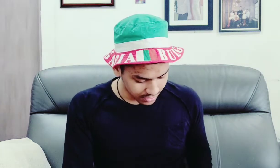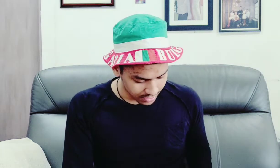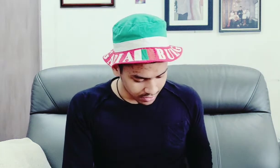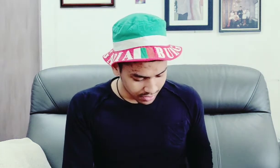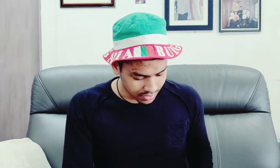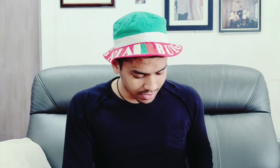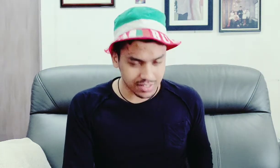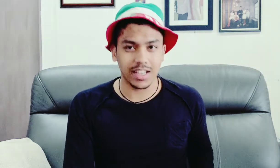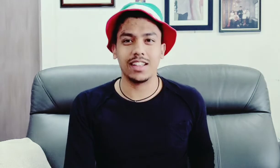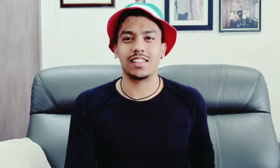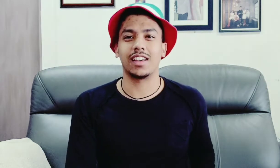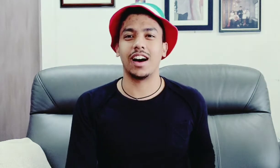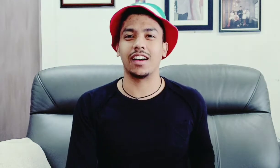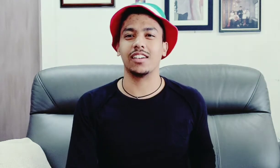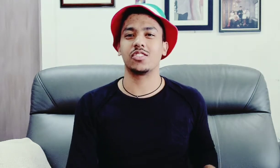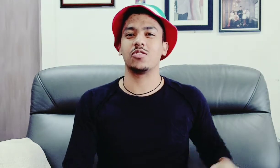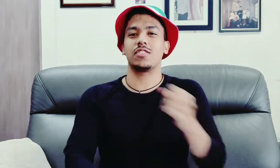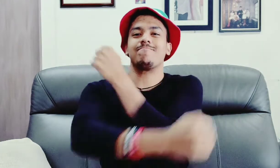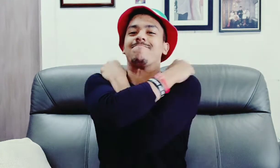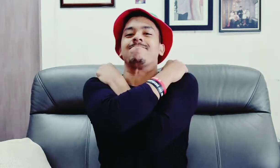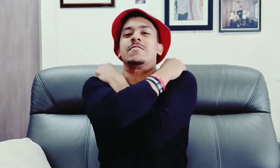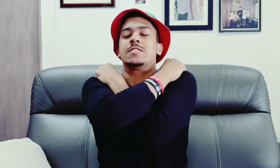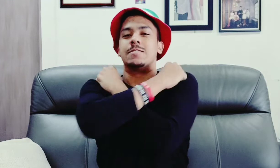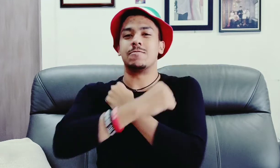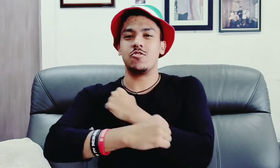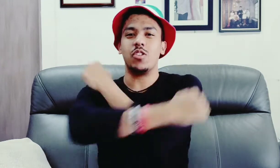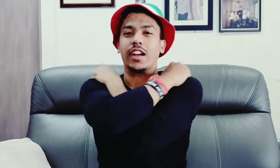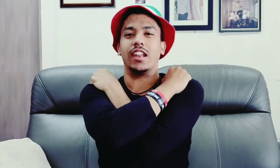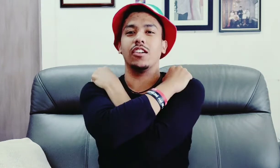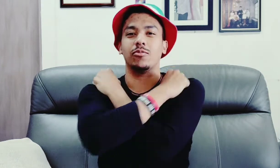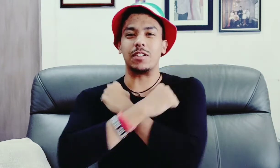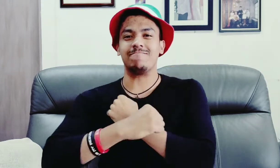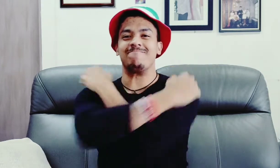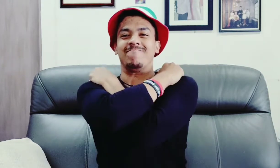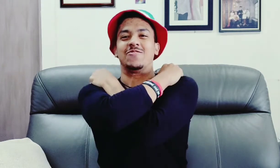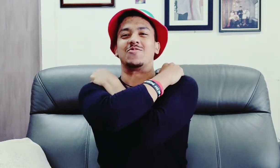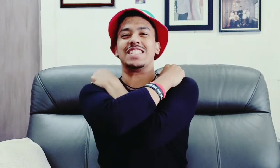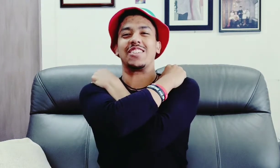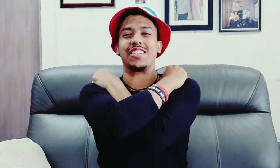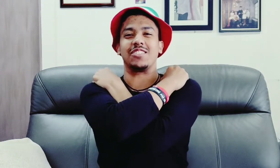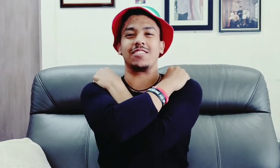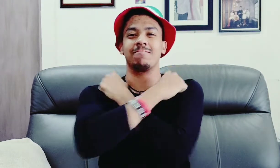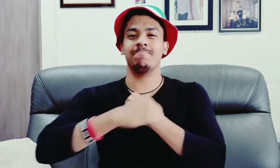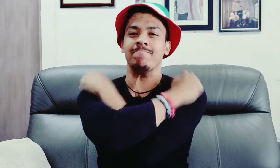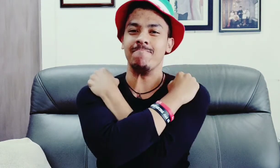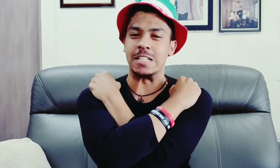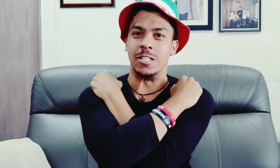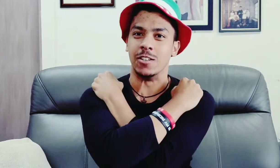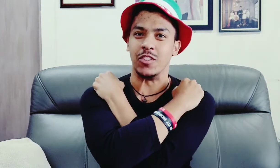next sign is hug so you gotta do like a love but really aggressive i love